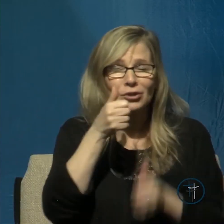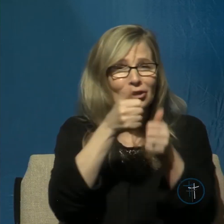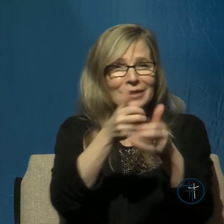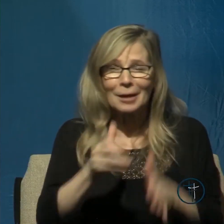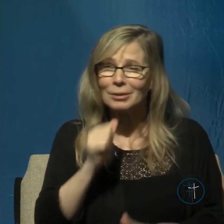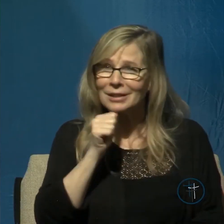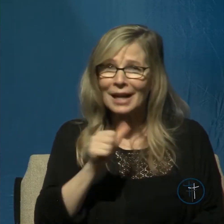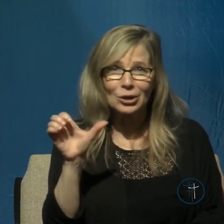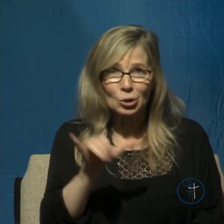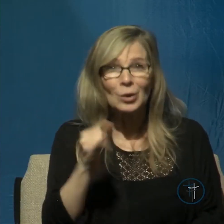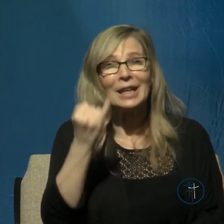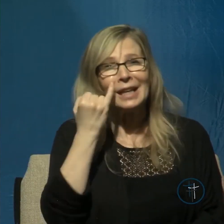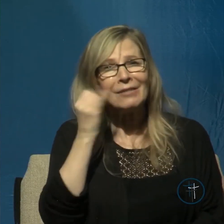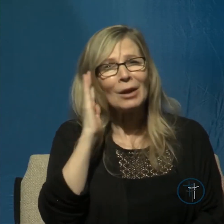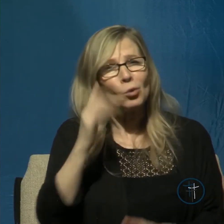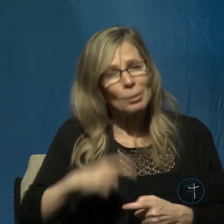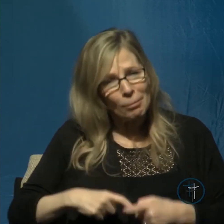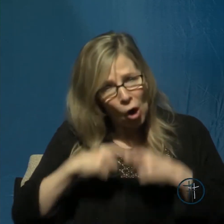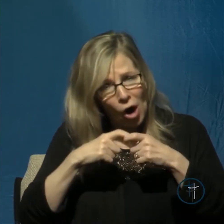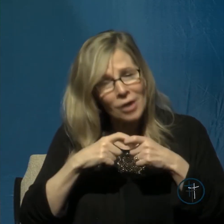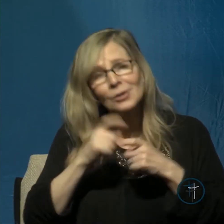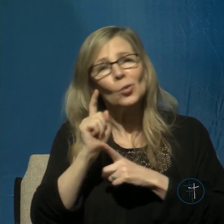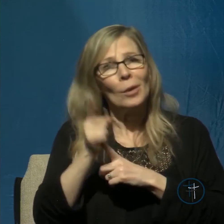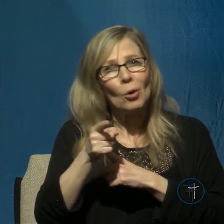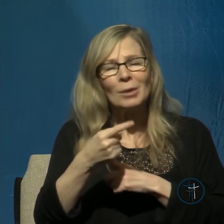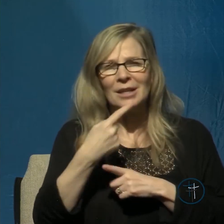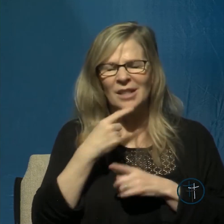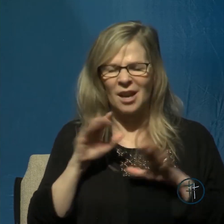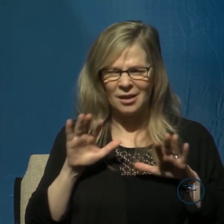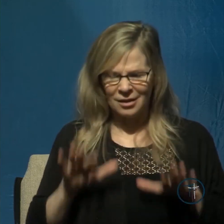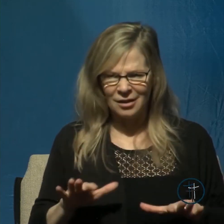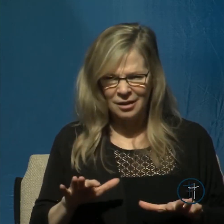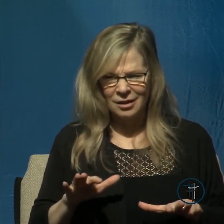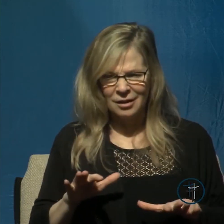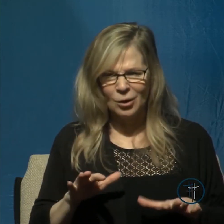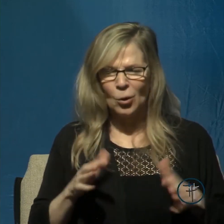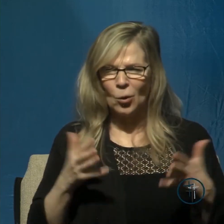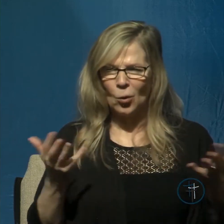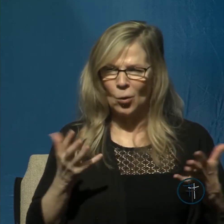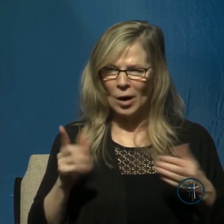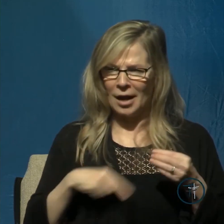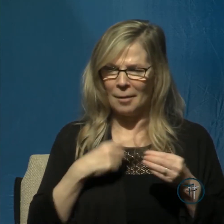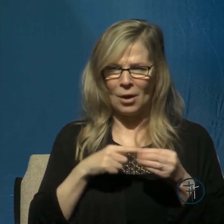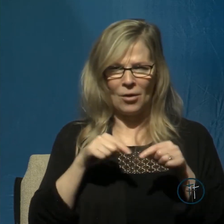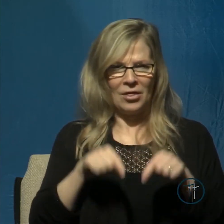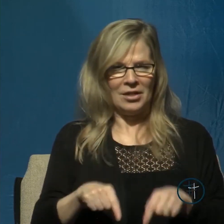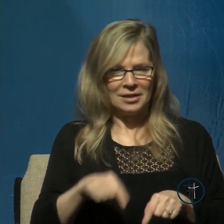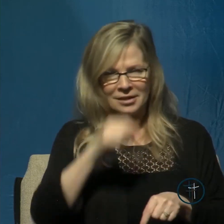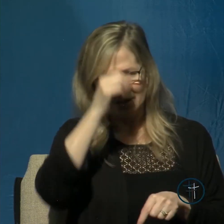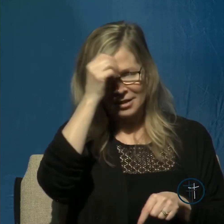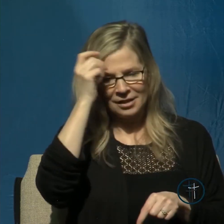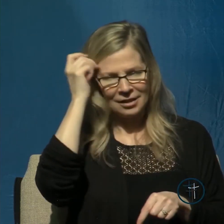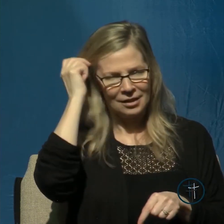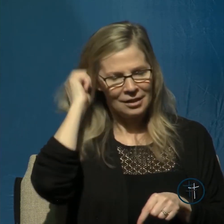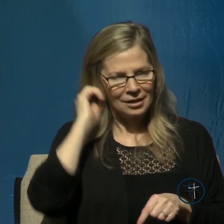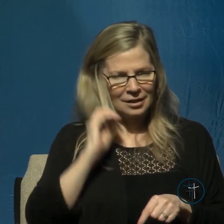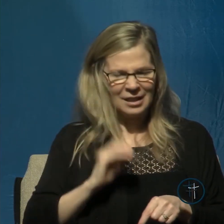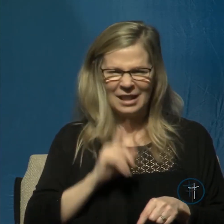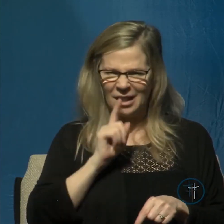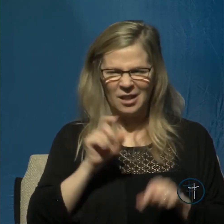if only they had stopped a moment and said now then what about this it it's possible that we're going to drown